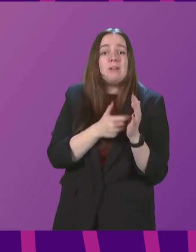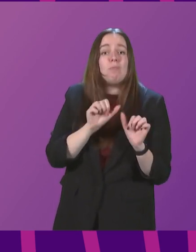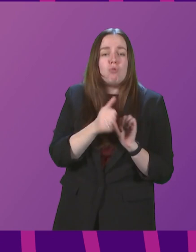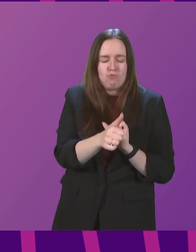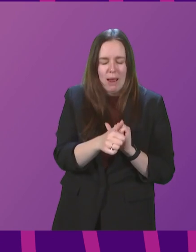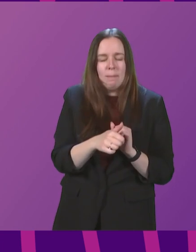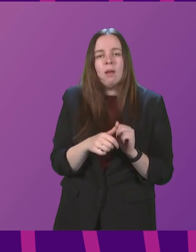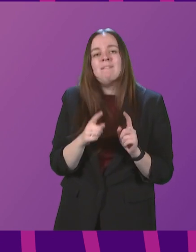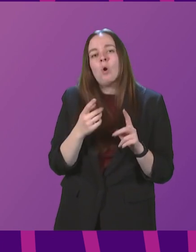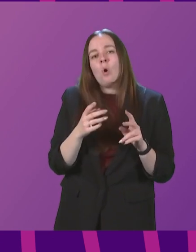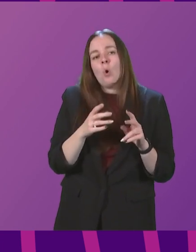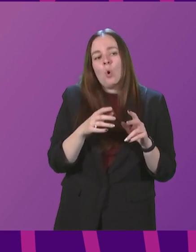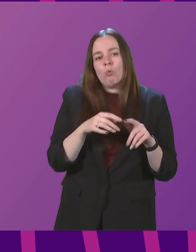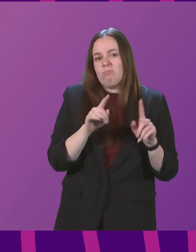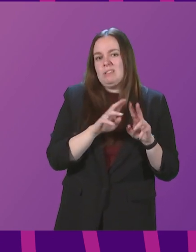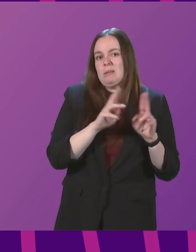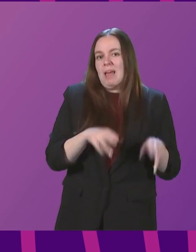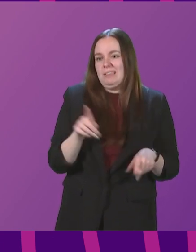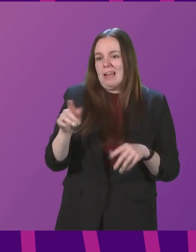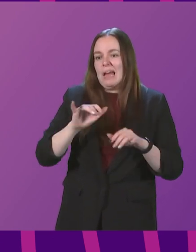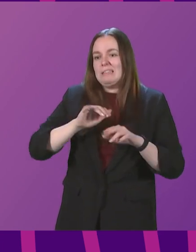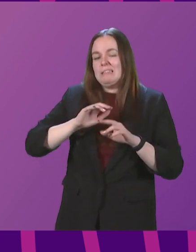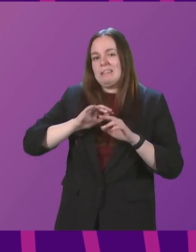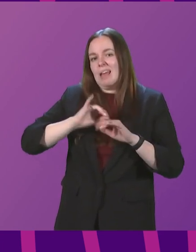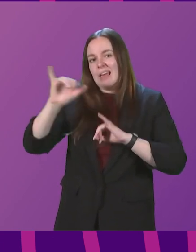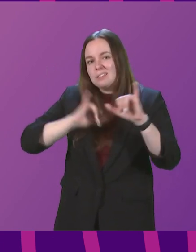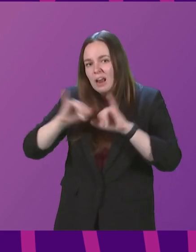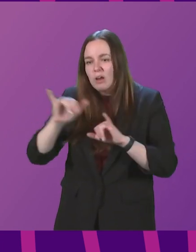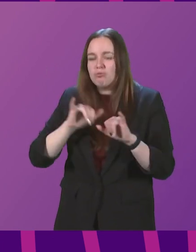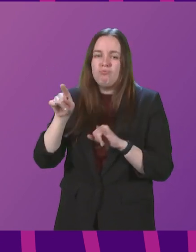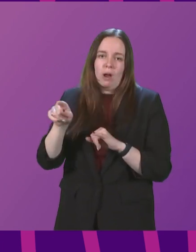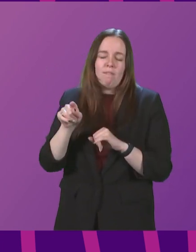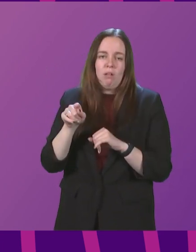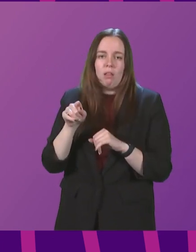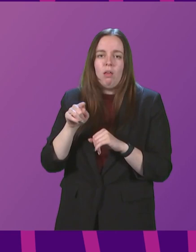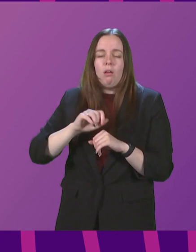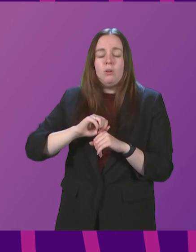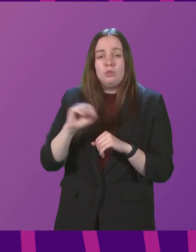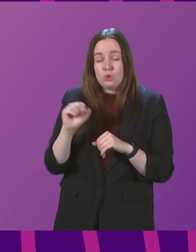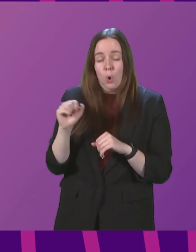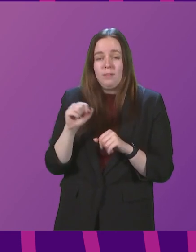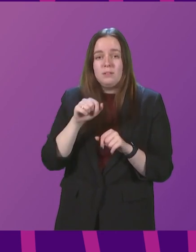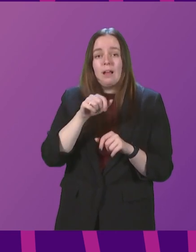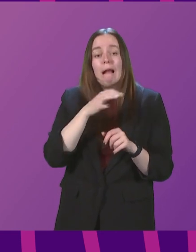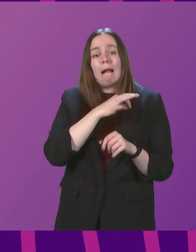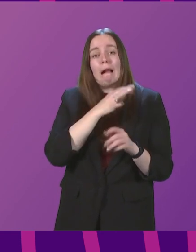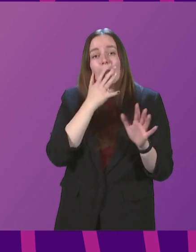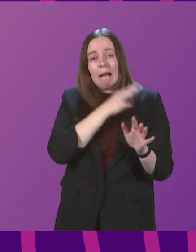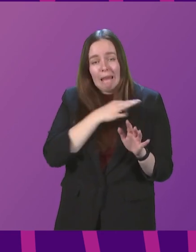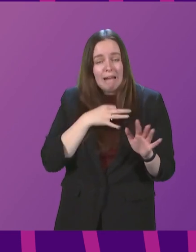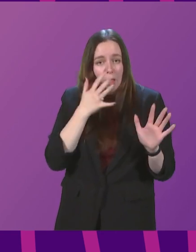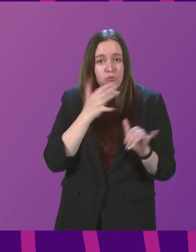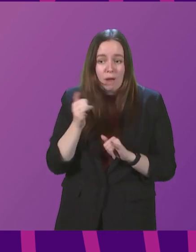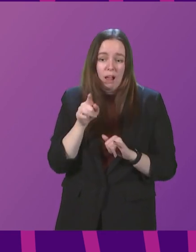For domestic and international travel, self-isolation on return to Scotland, clinical trial participants are treated as if they are fully